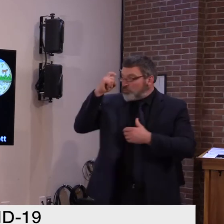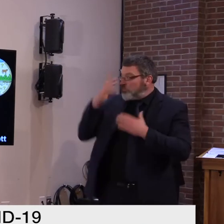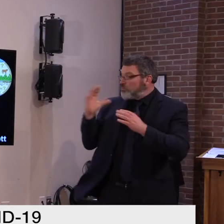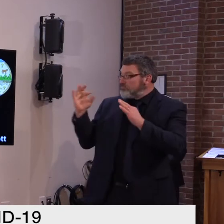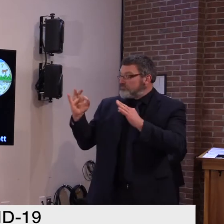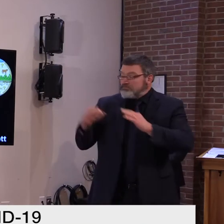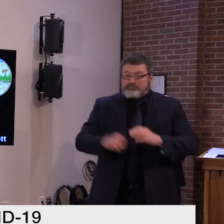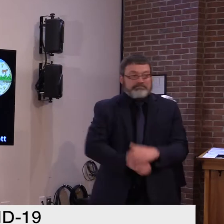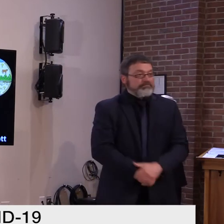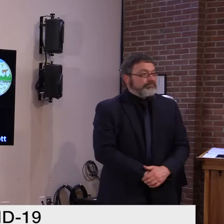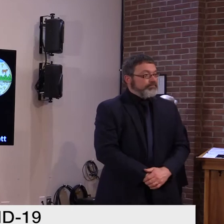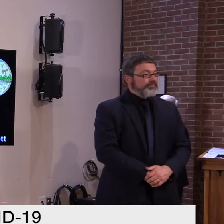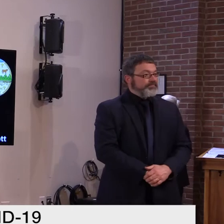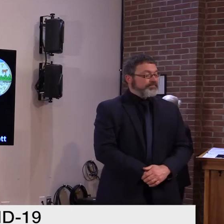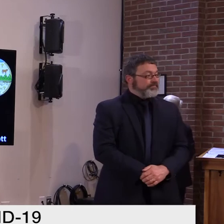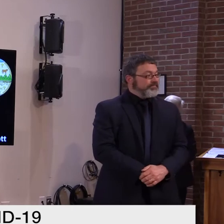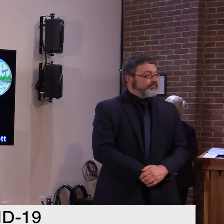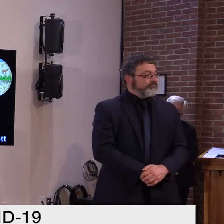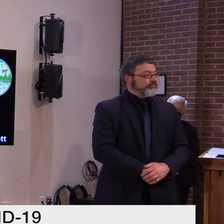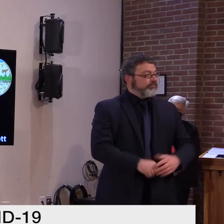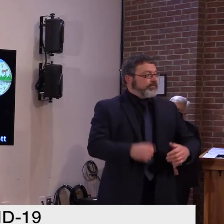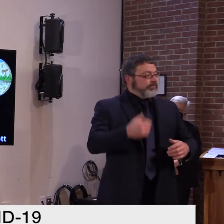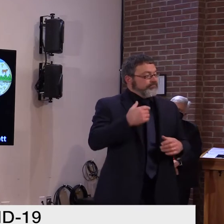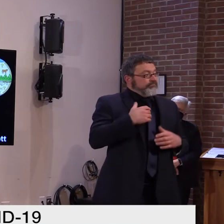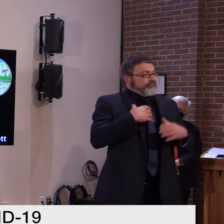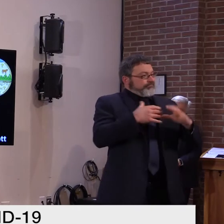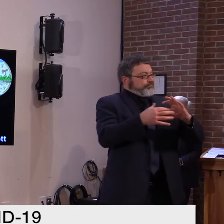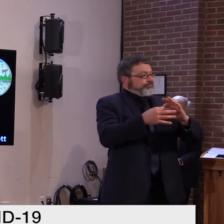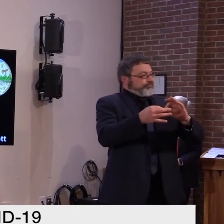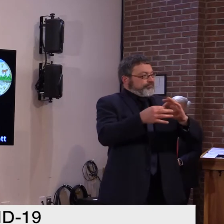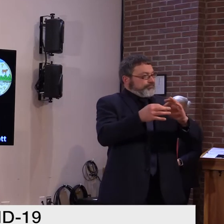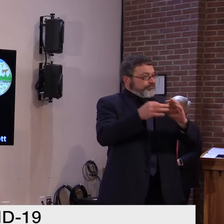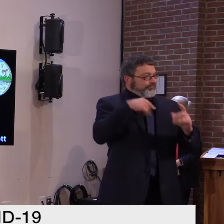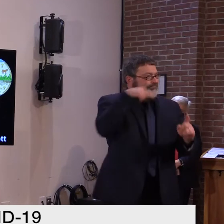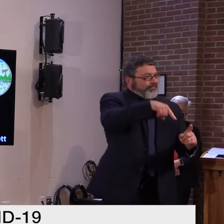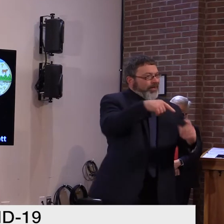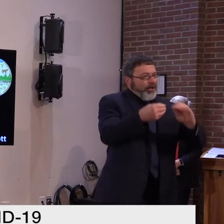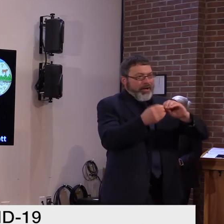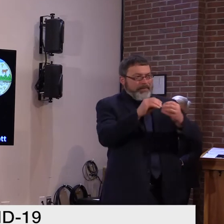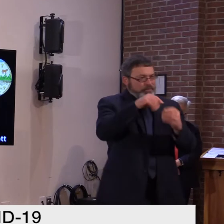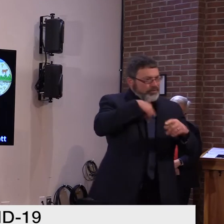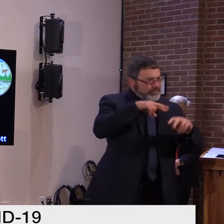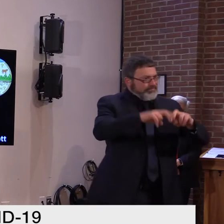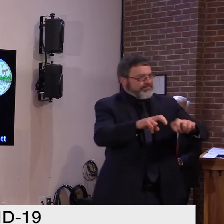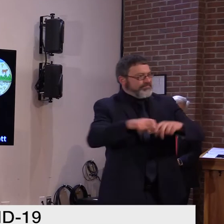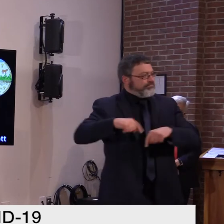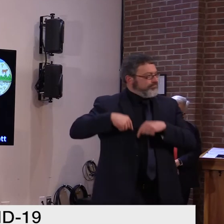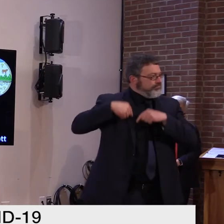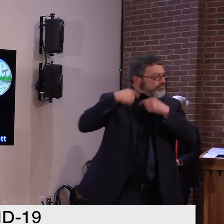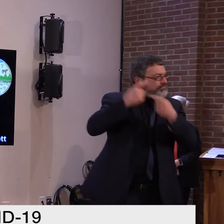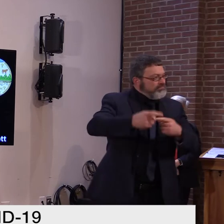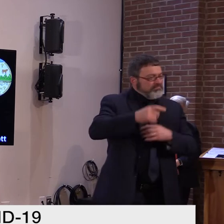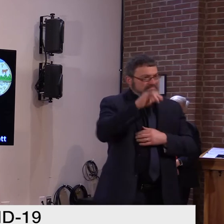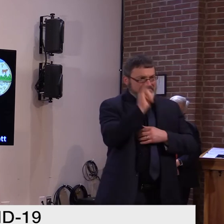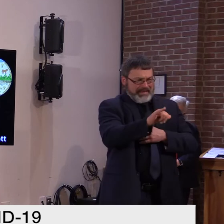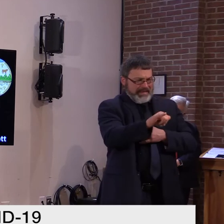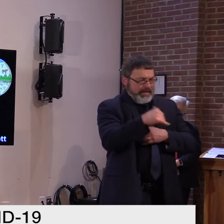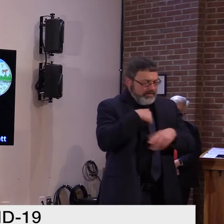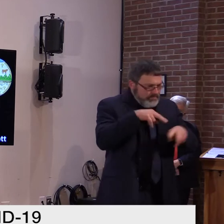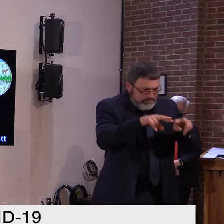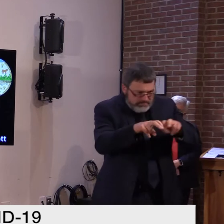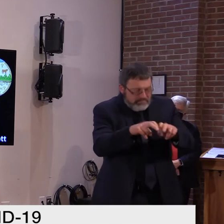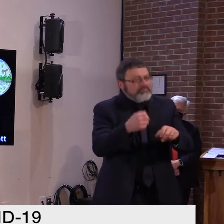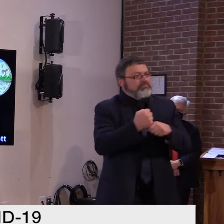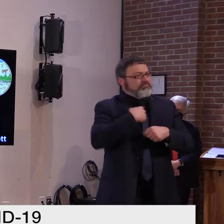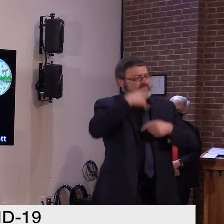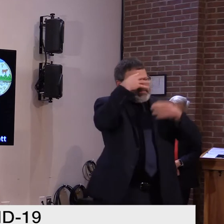You all know that we rely on data to guide each and every decision we make. And that data has shown us a clear picture